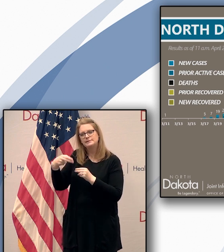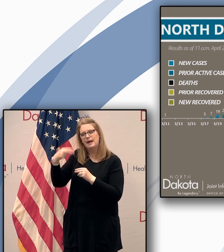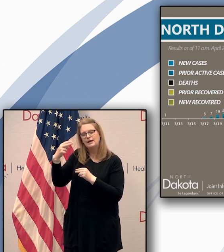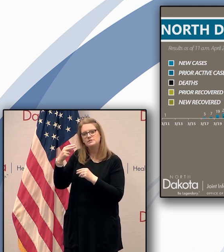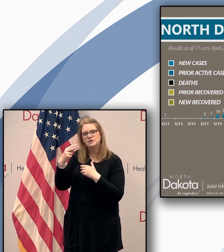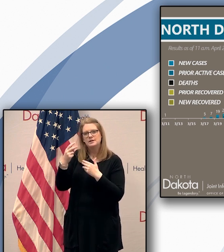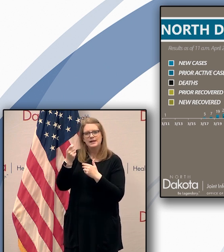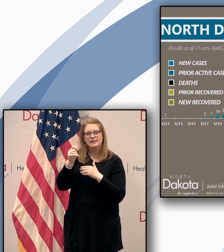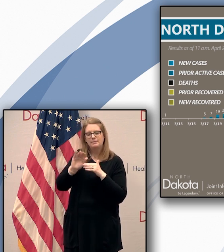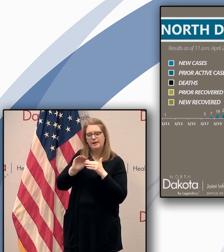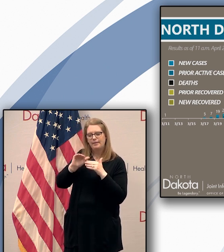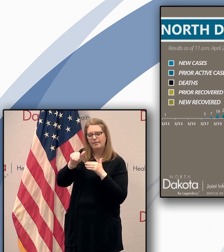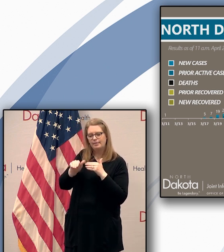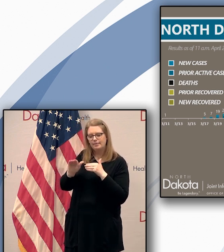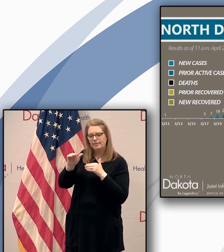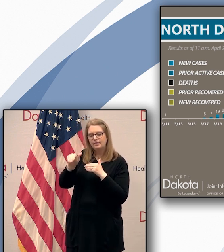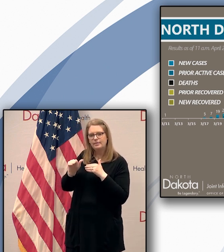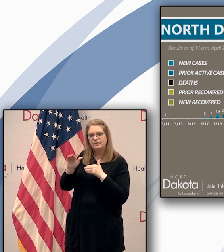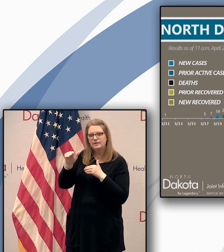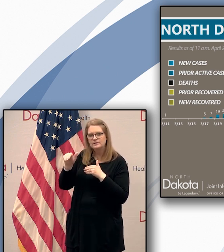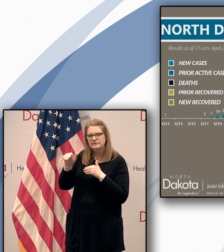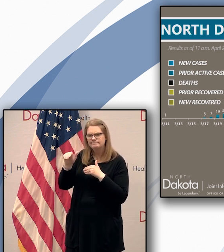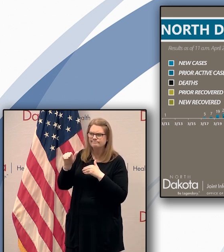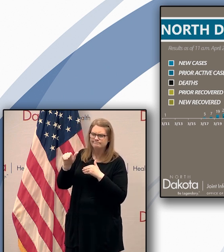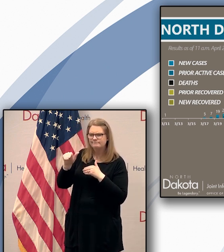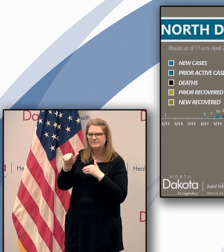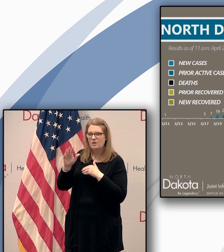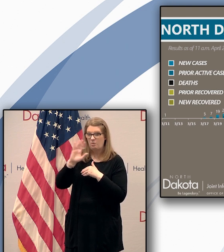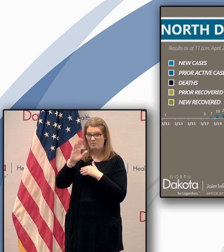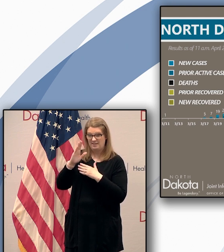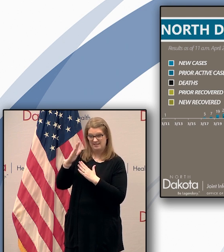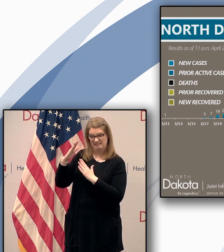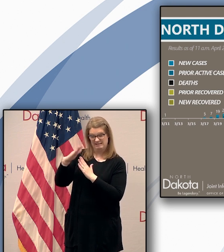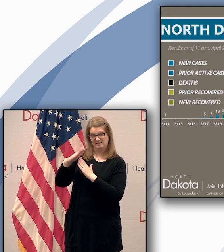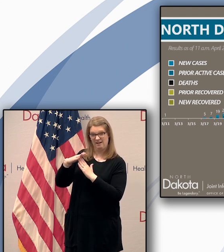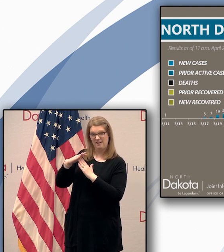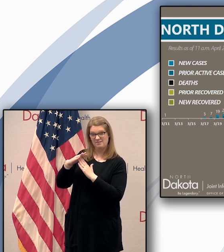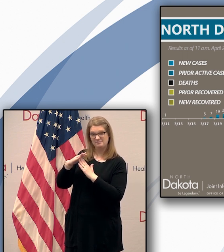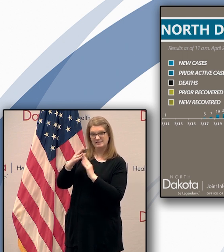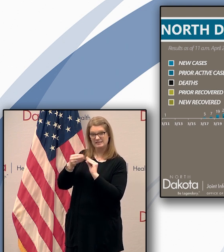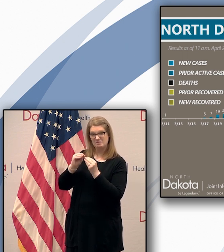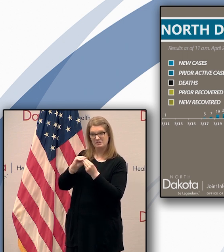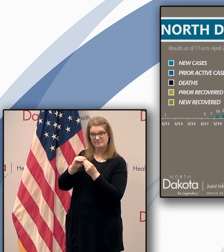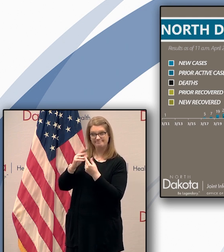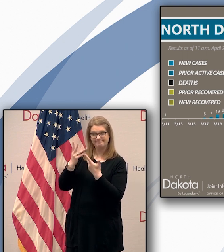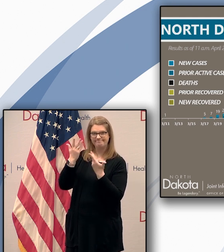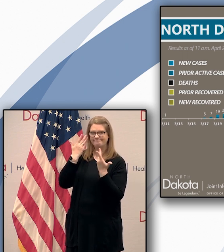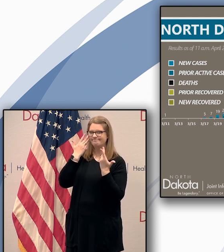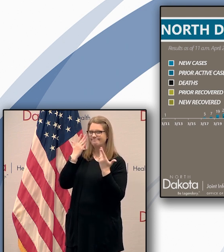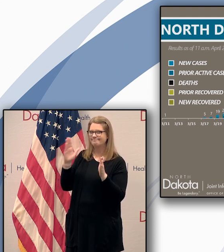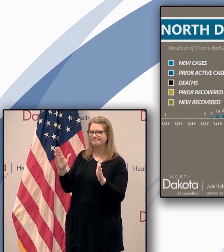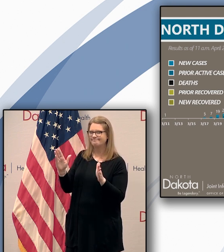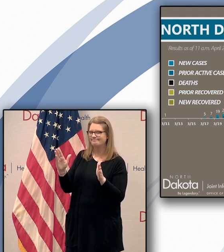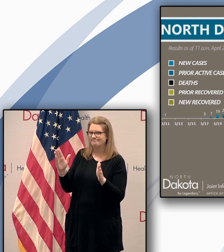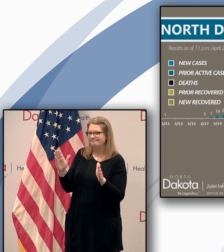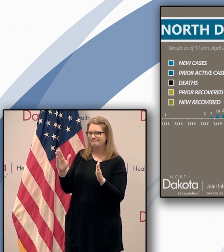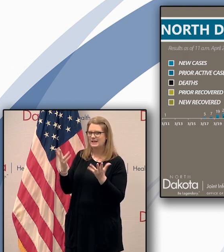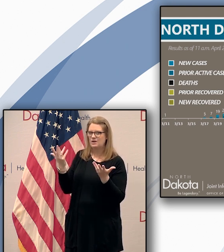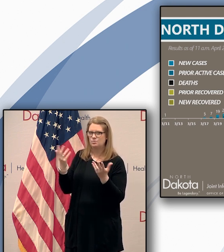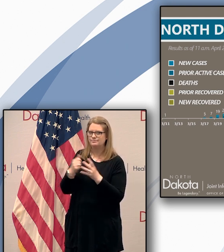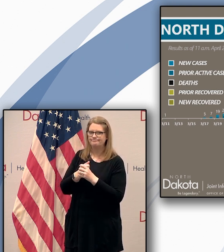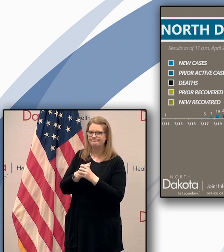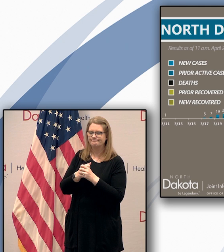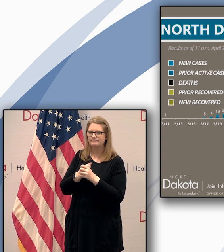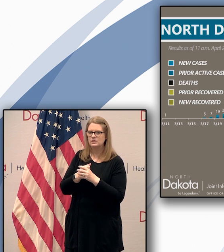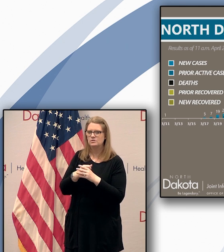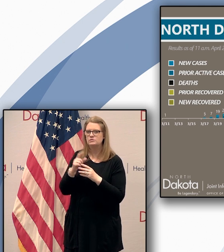too early to tell whether that's going to be the top of the active list or not right now but we expect that we should